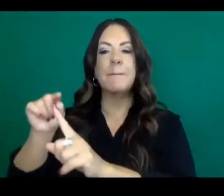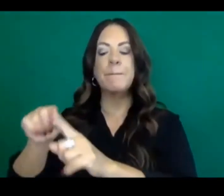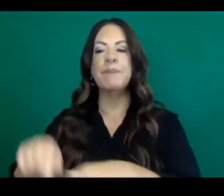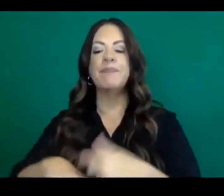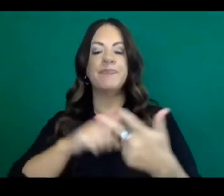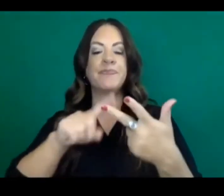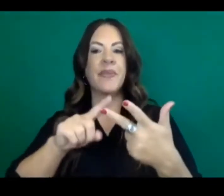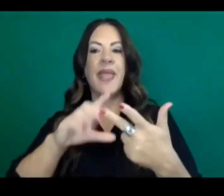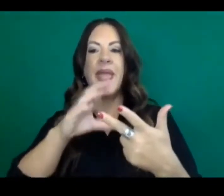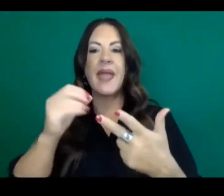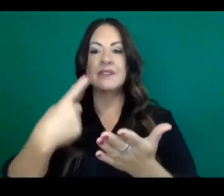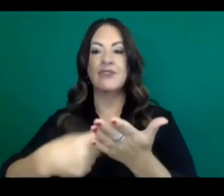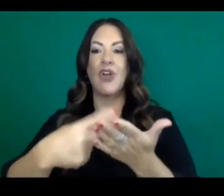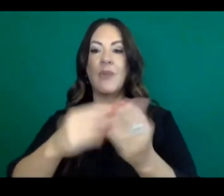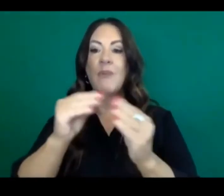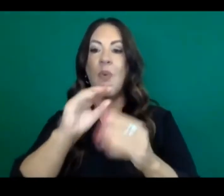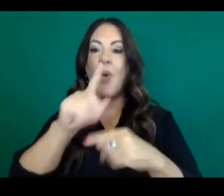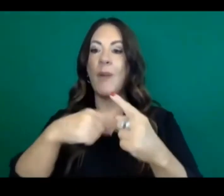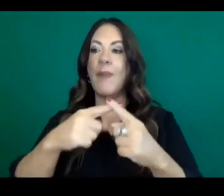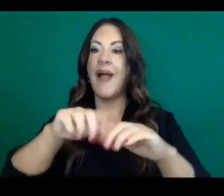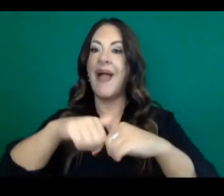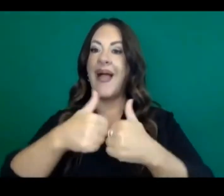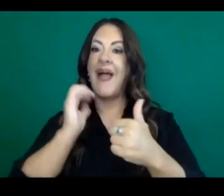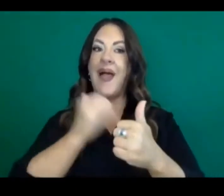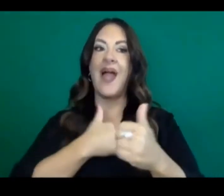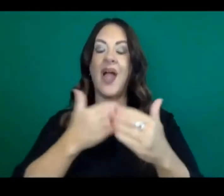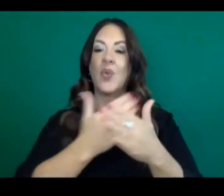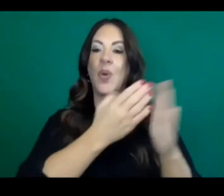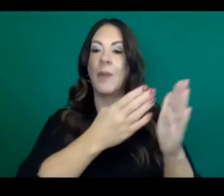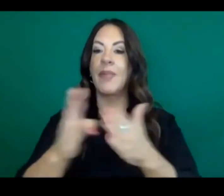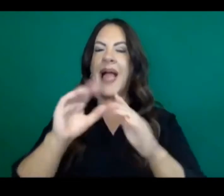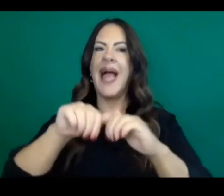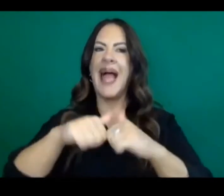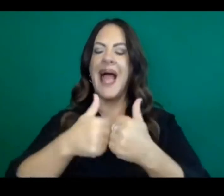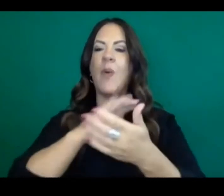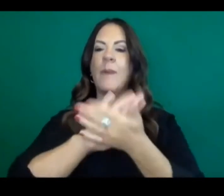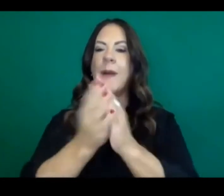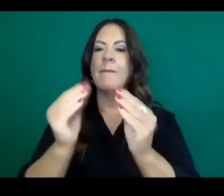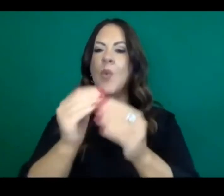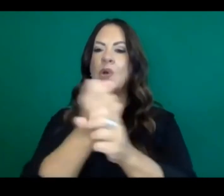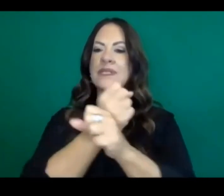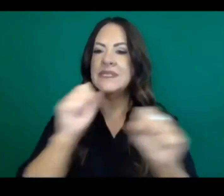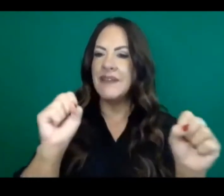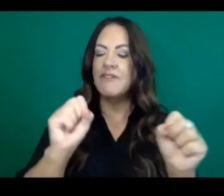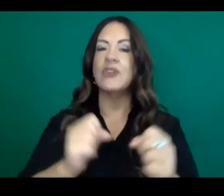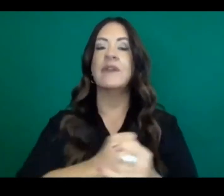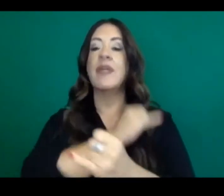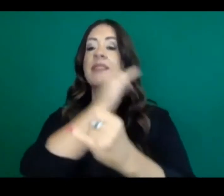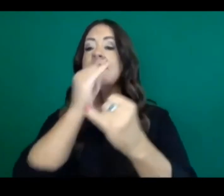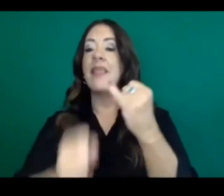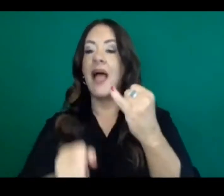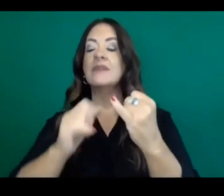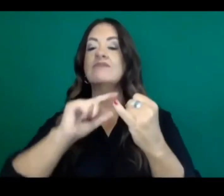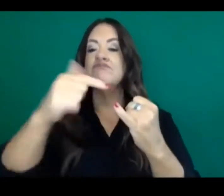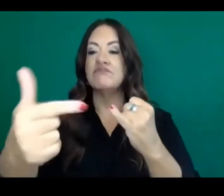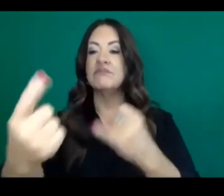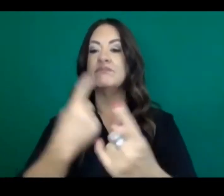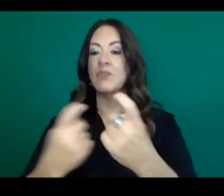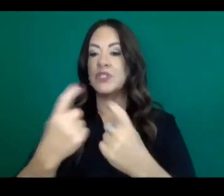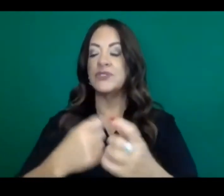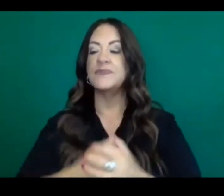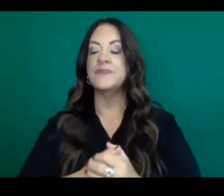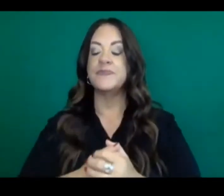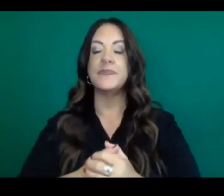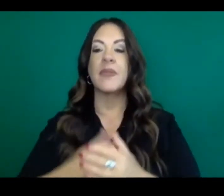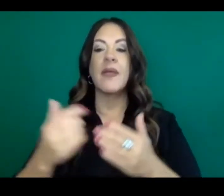blueprint for a safer economy, where we know there'll be a number of questions from the press at the end. So to begin, I want to invite